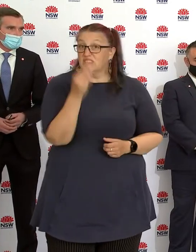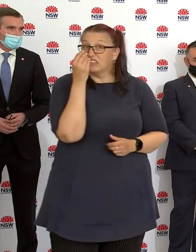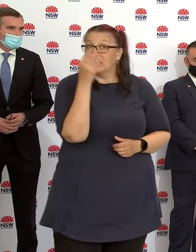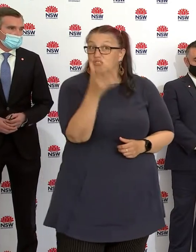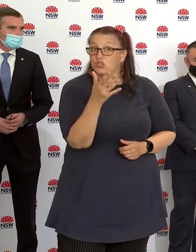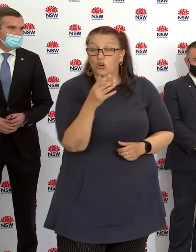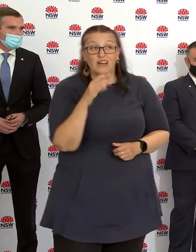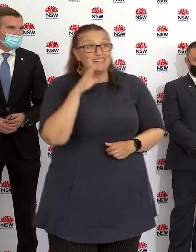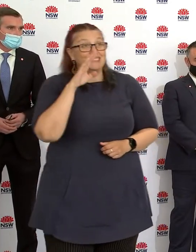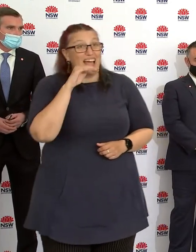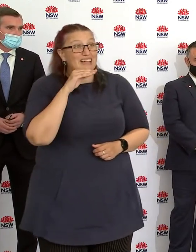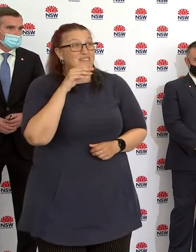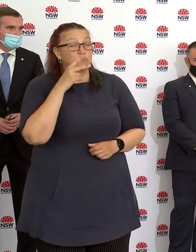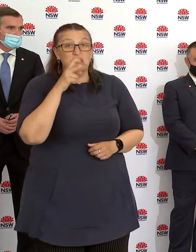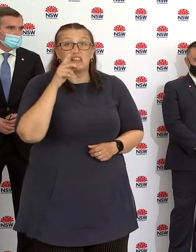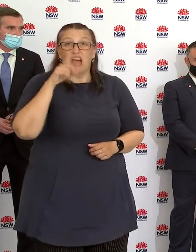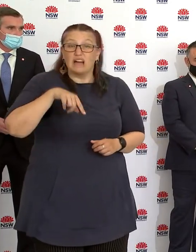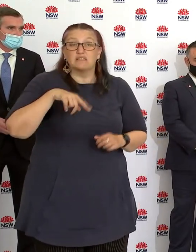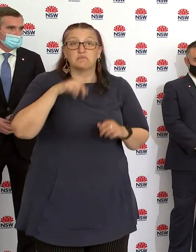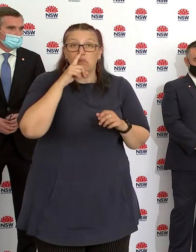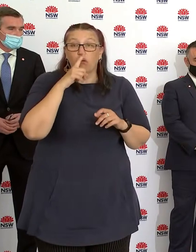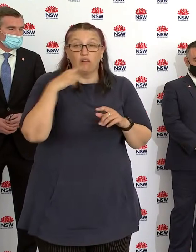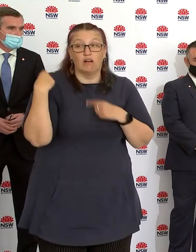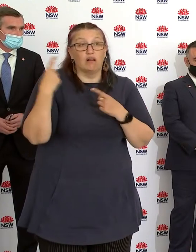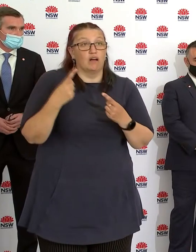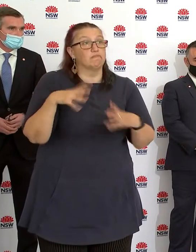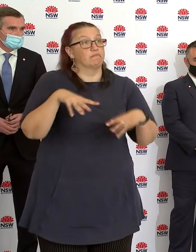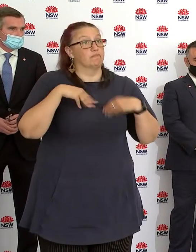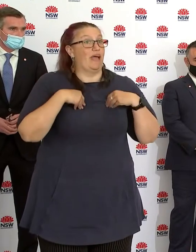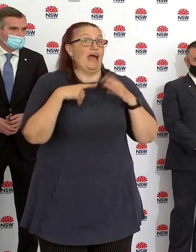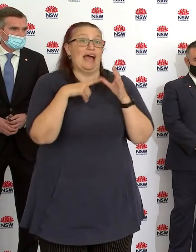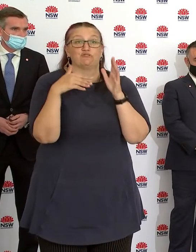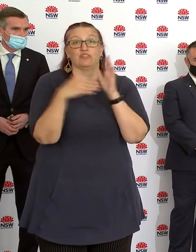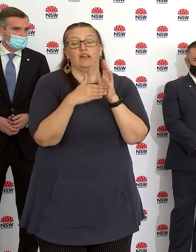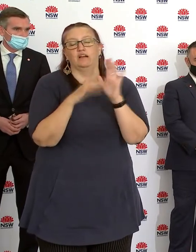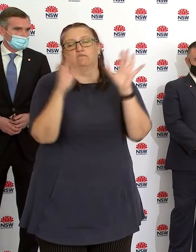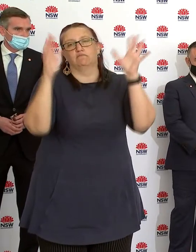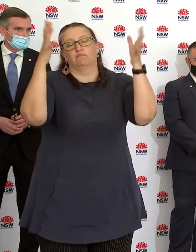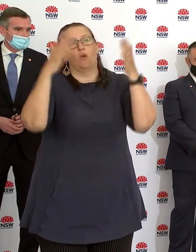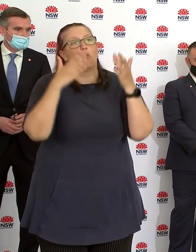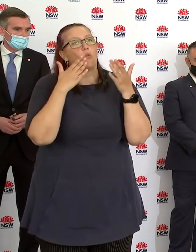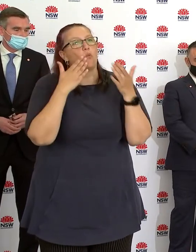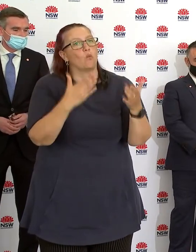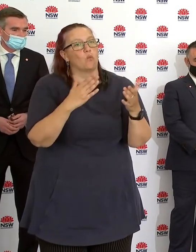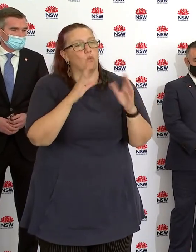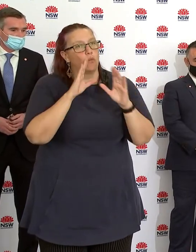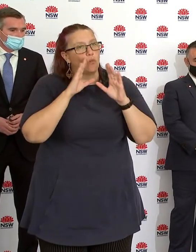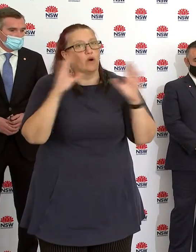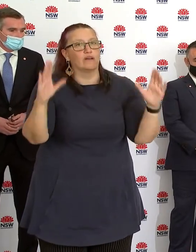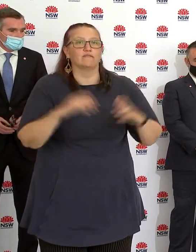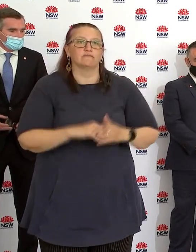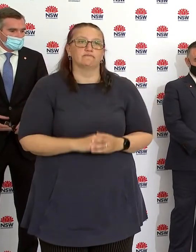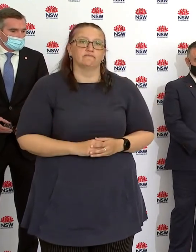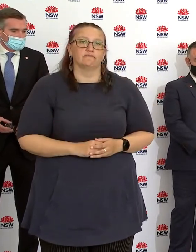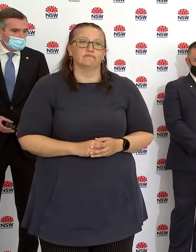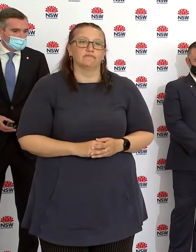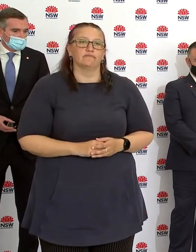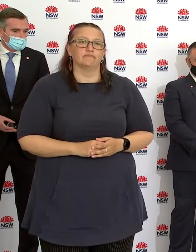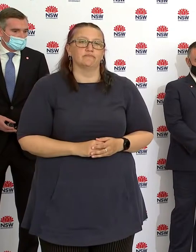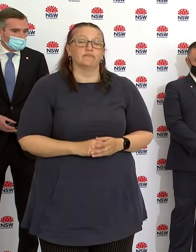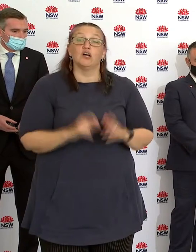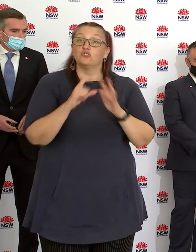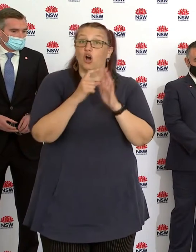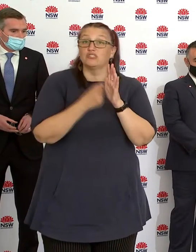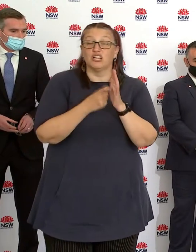thousands of people get the AstraZeneca vaccine, which is great. But please also know, as Dr. Chant will say, the day you get the vaccine doesn't give you immediate